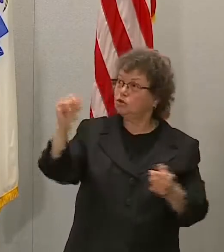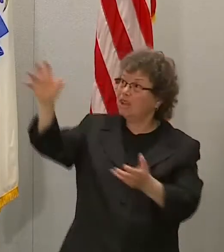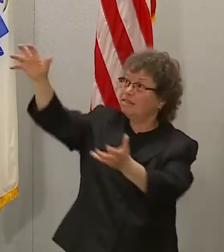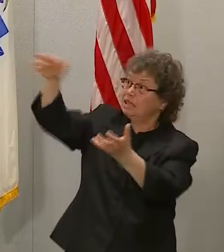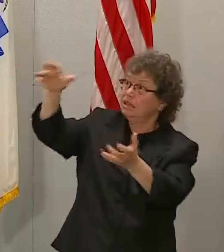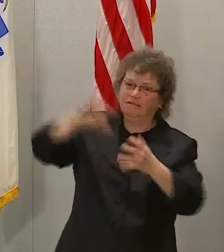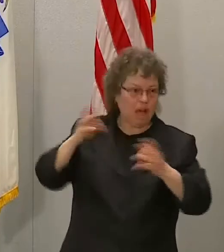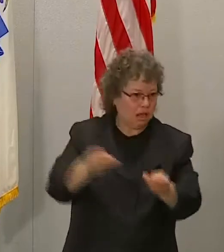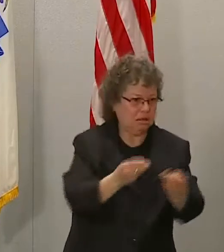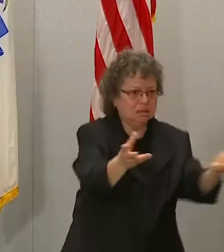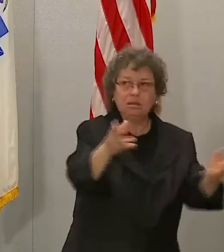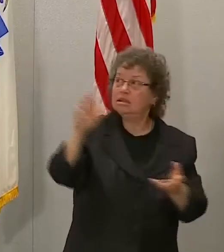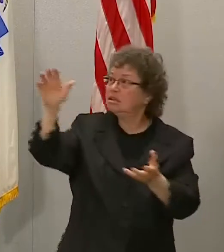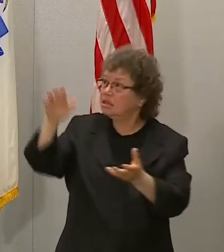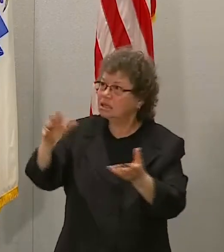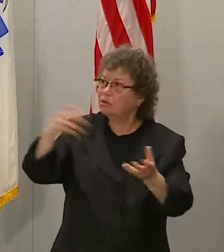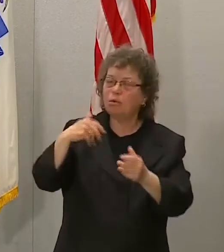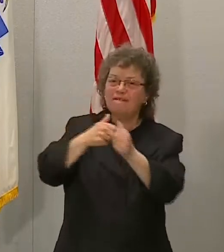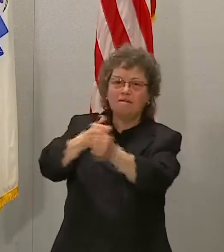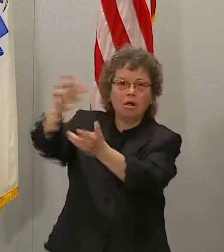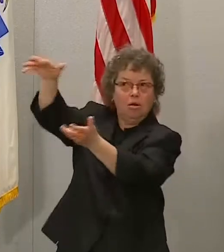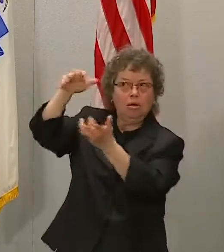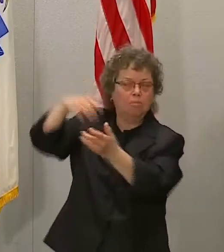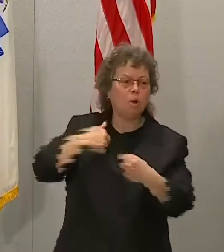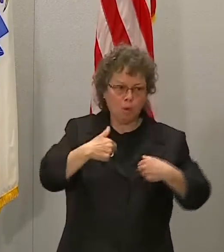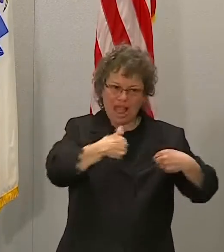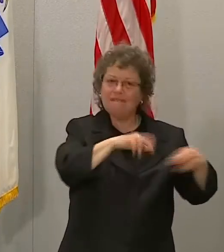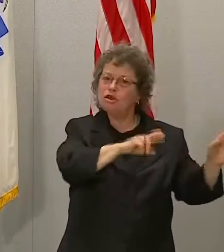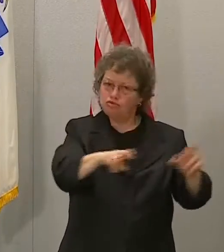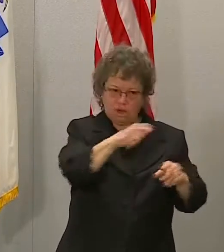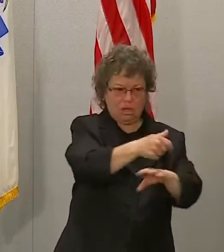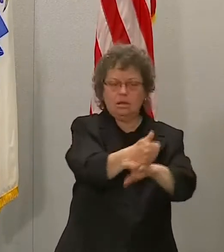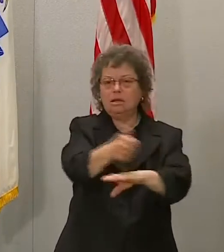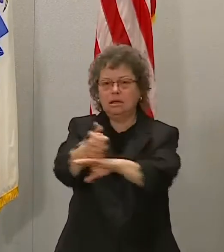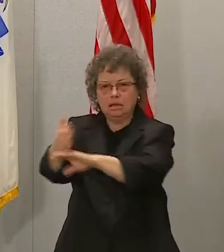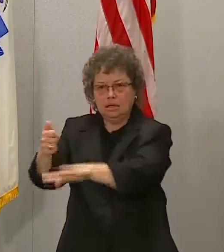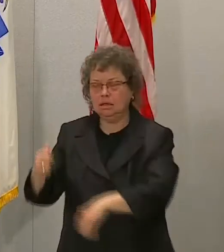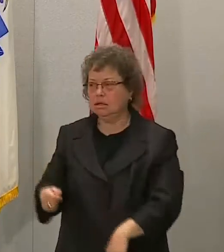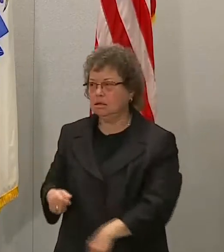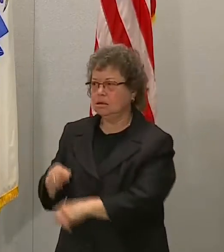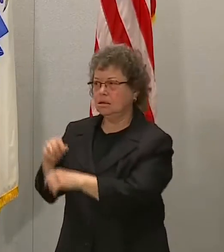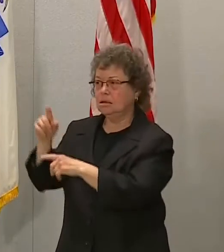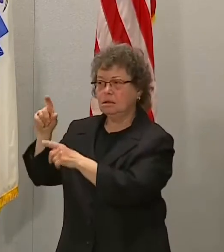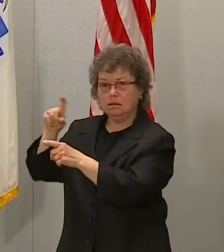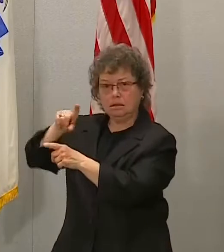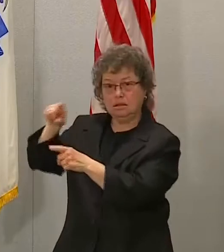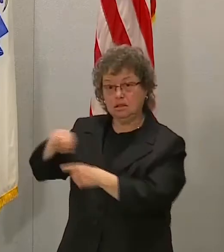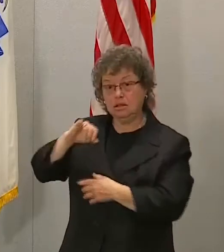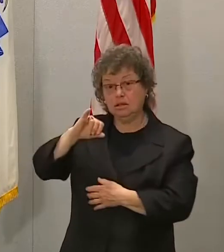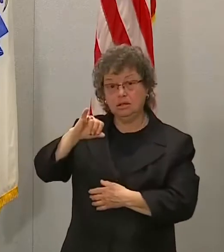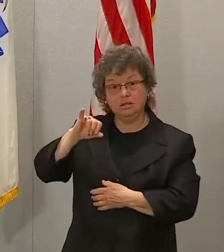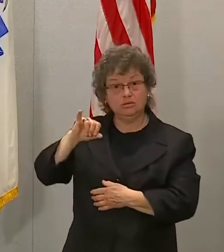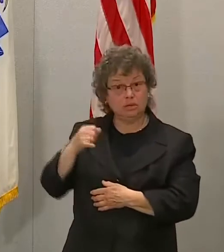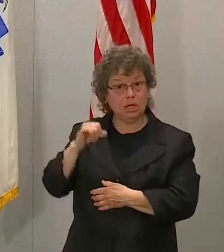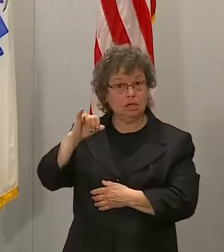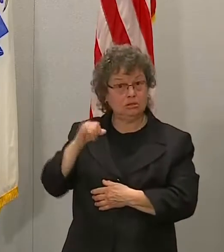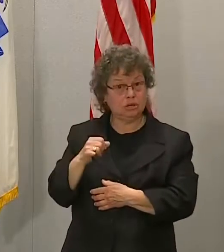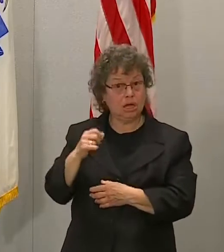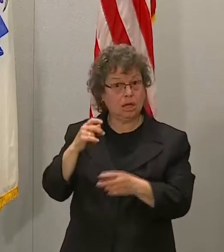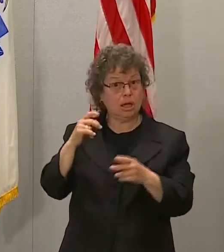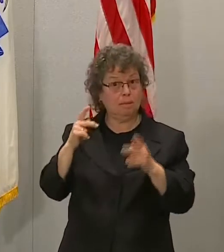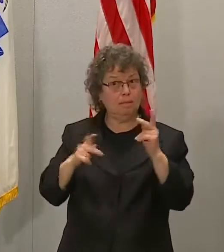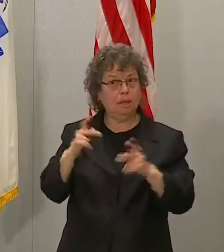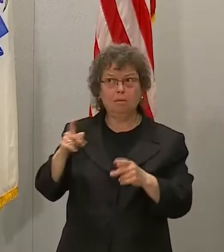or without J&J, we're going to have no trouble making sure that we administer it. Does this J&J news make it an even harder sell to convince